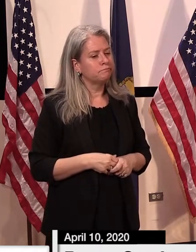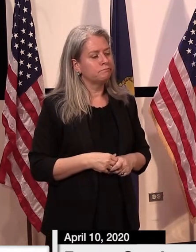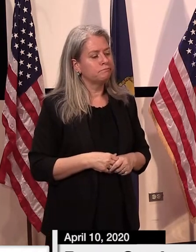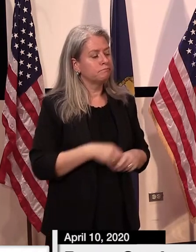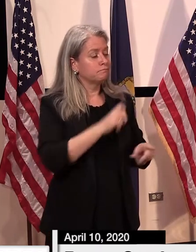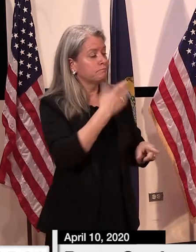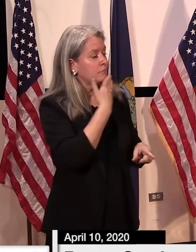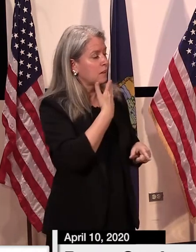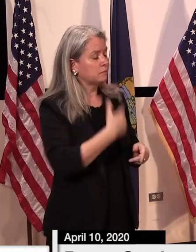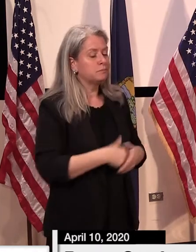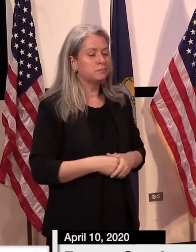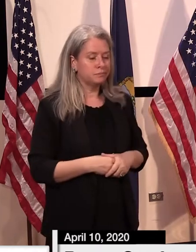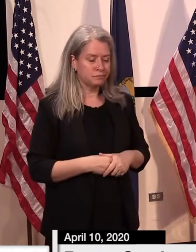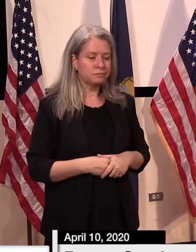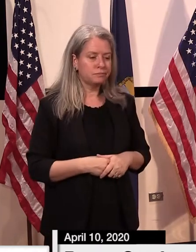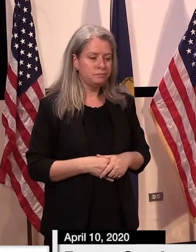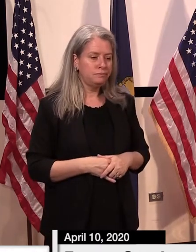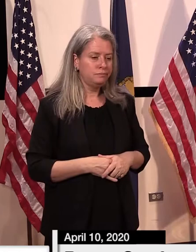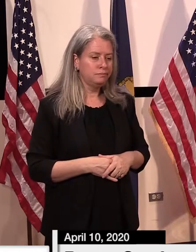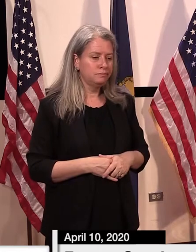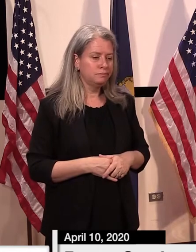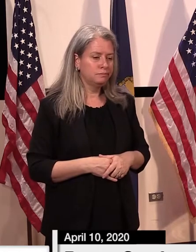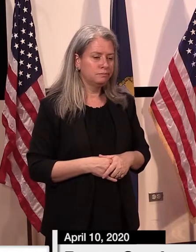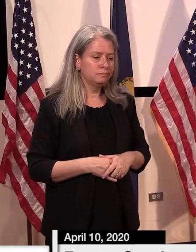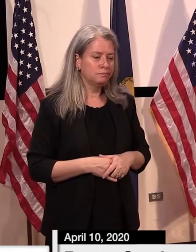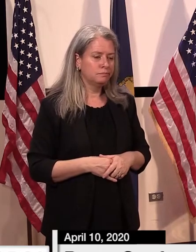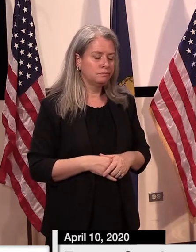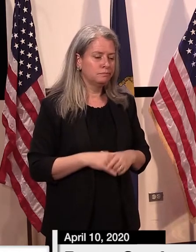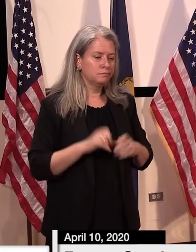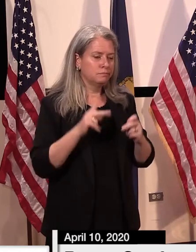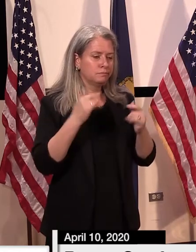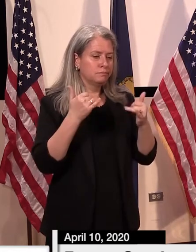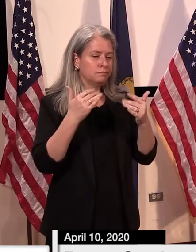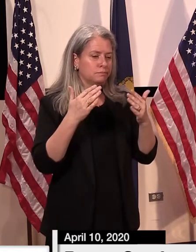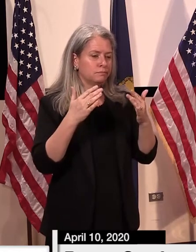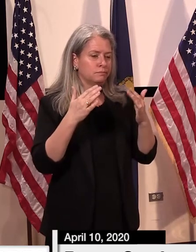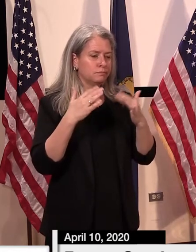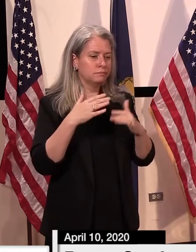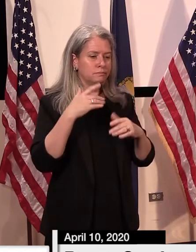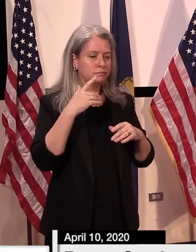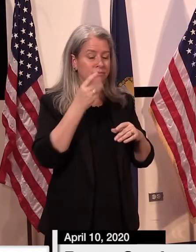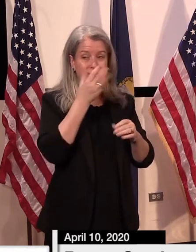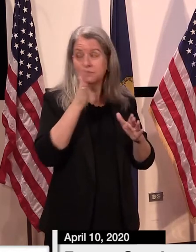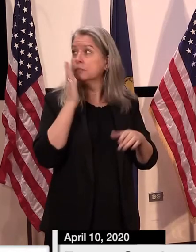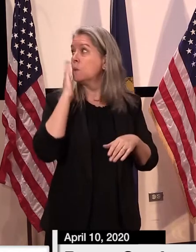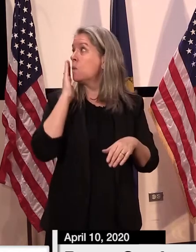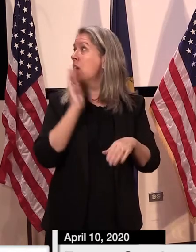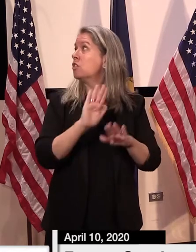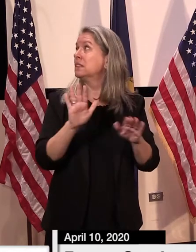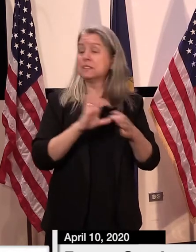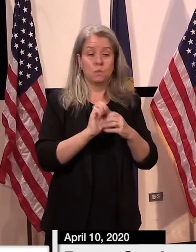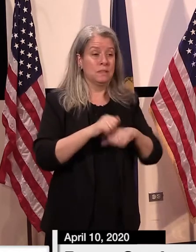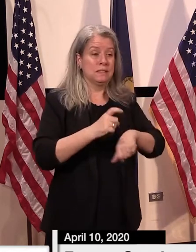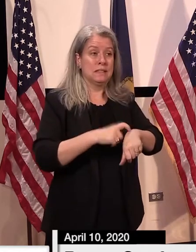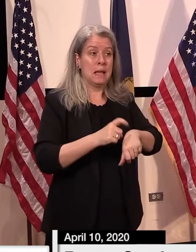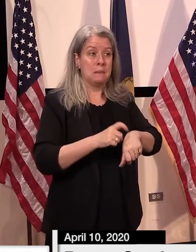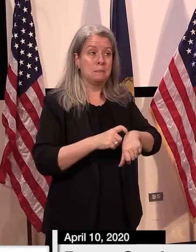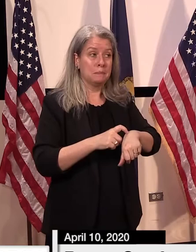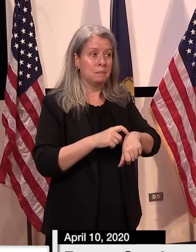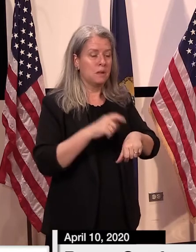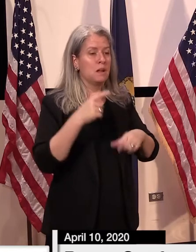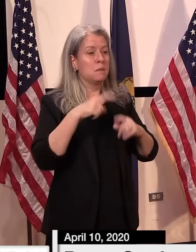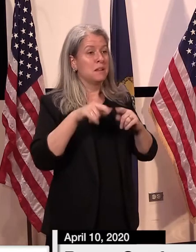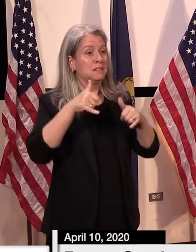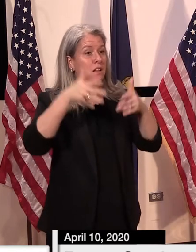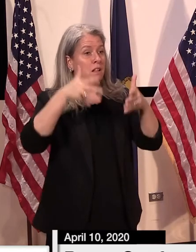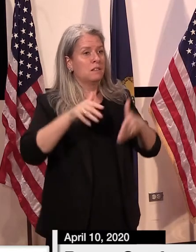All right, awesome. Thank you very much. appreciate it. All right. Just for everybody's awareness on time, we still have about